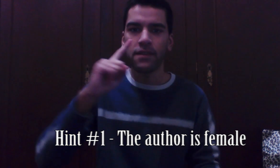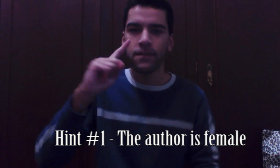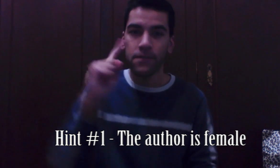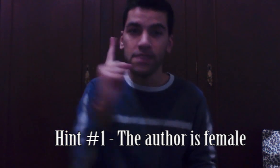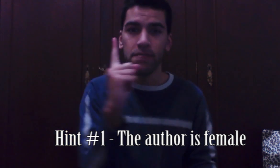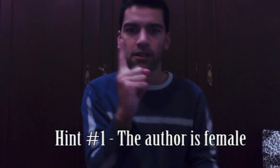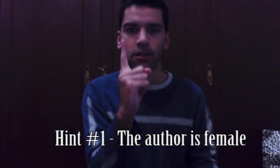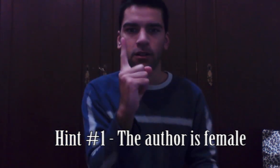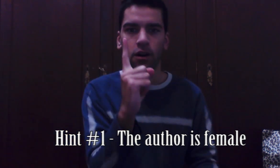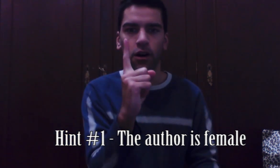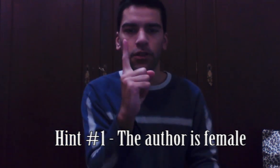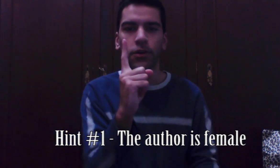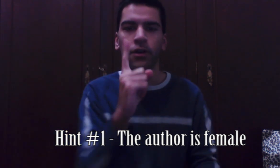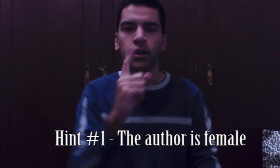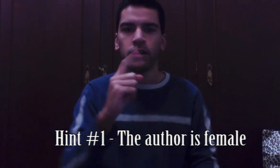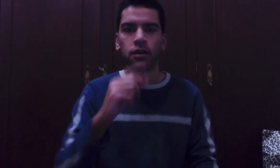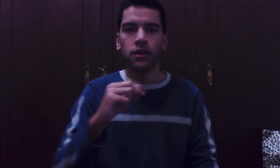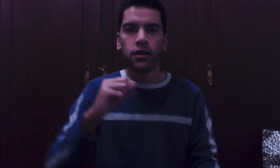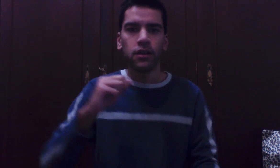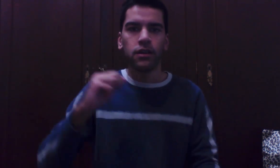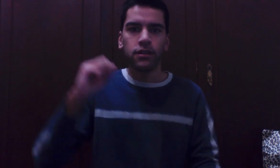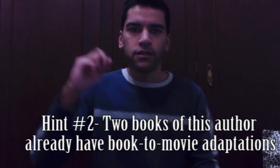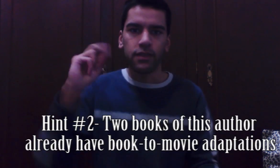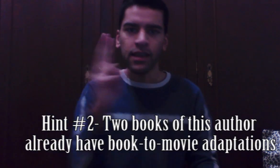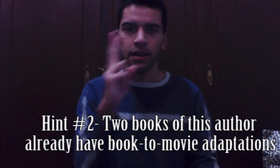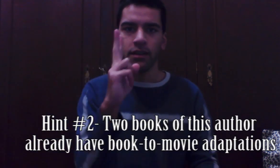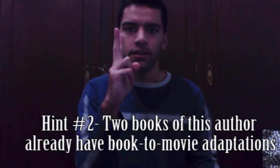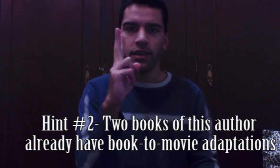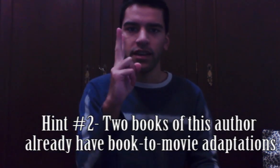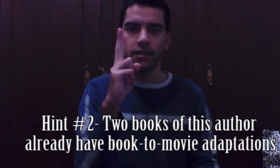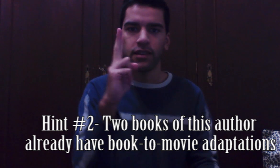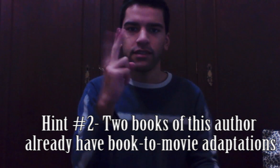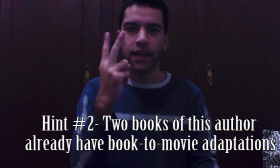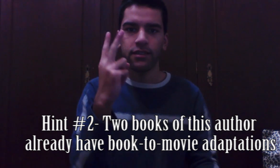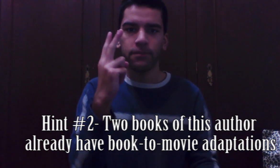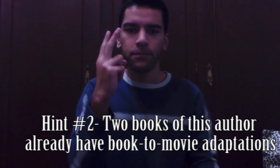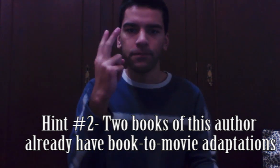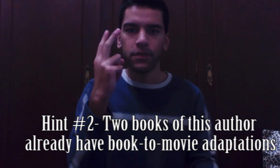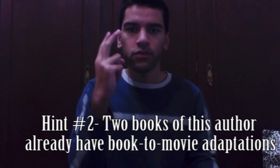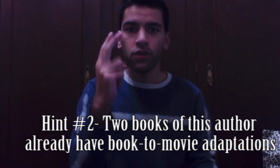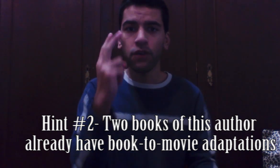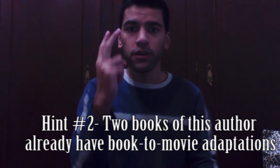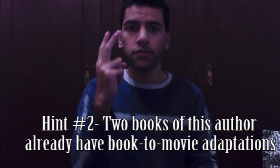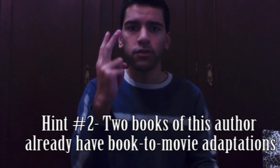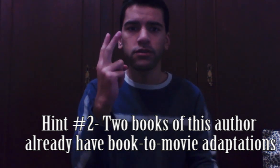female author the second hint is that two of her books